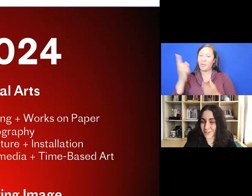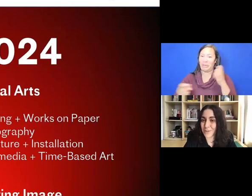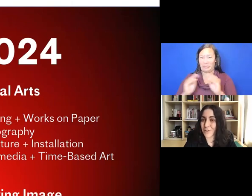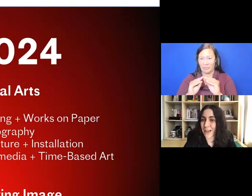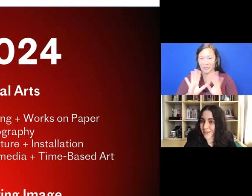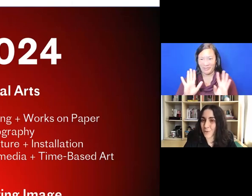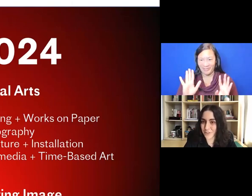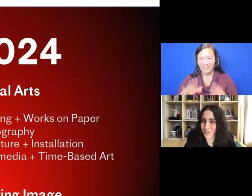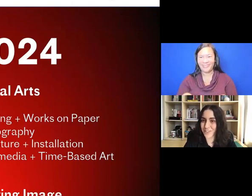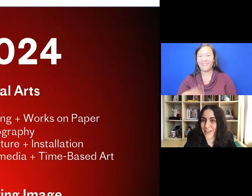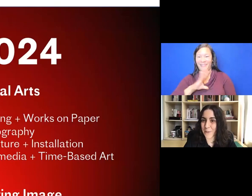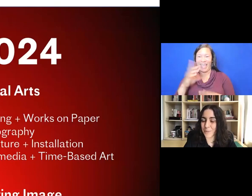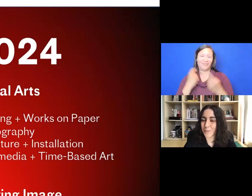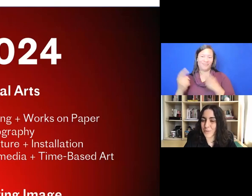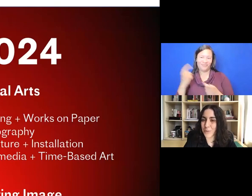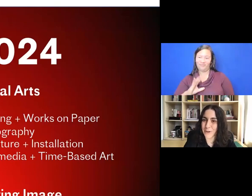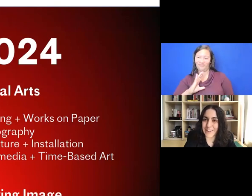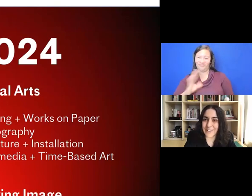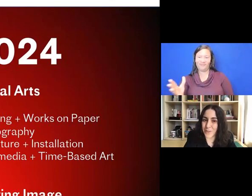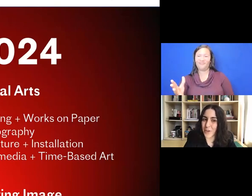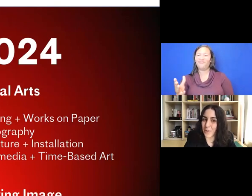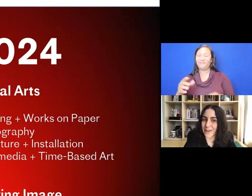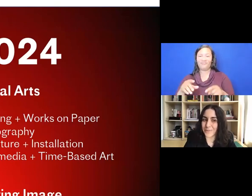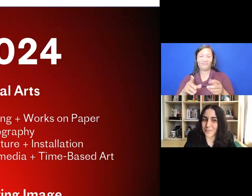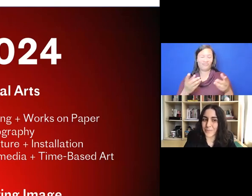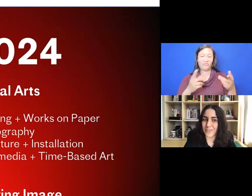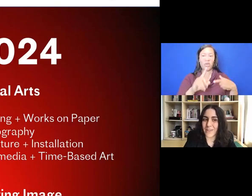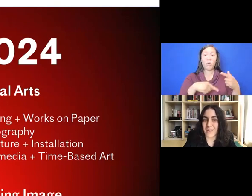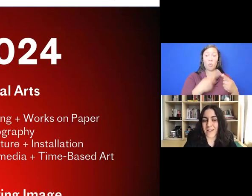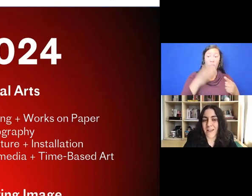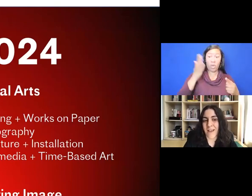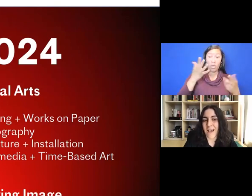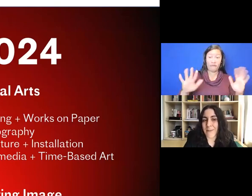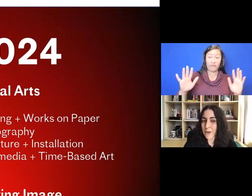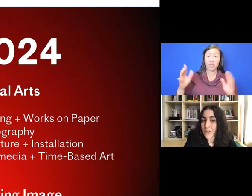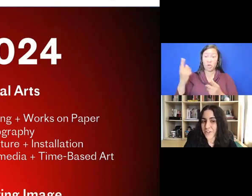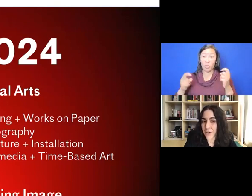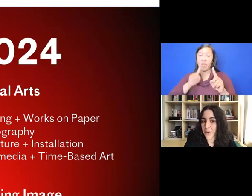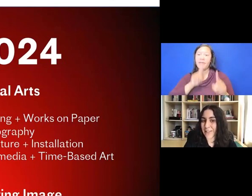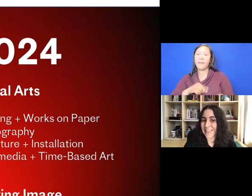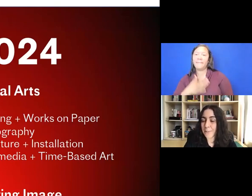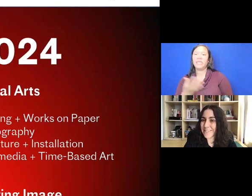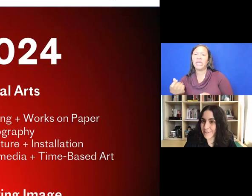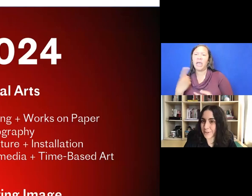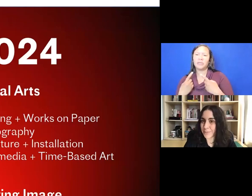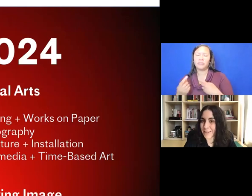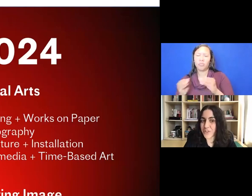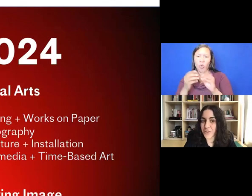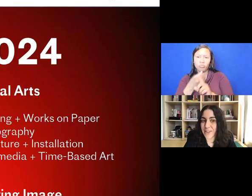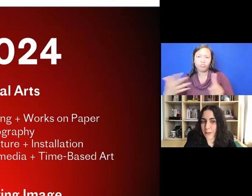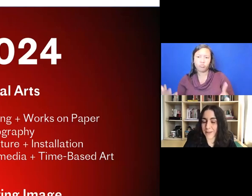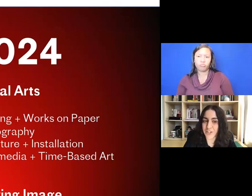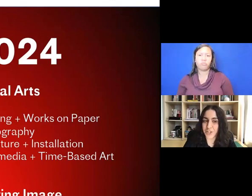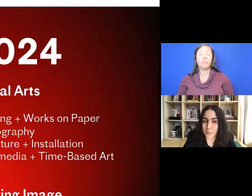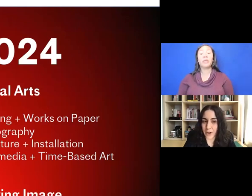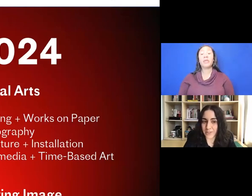do ask questions once we break for the Q&A. I'm now going to go though a little bit deeper into